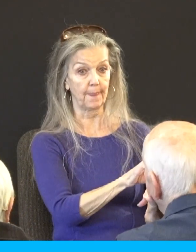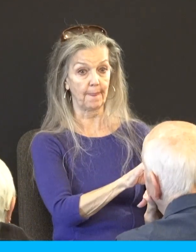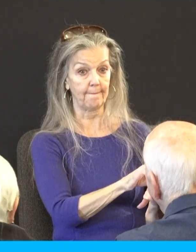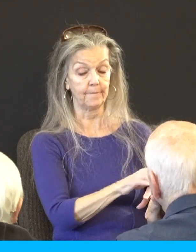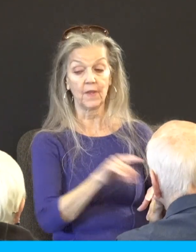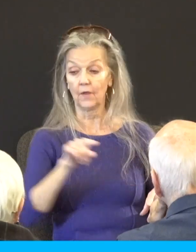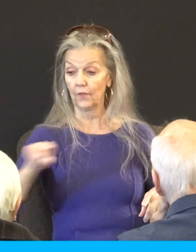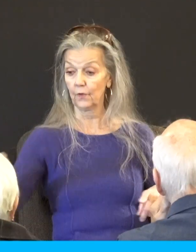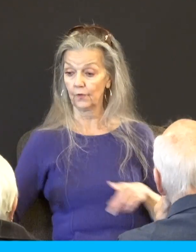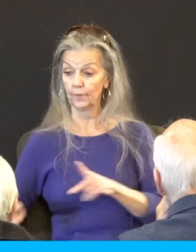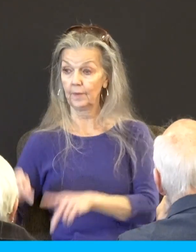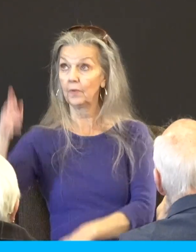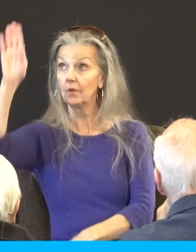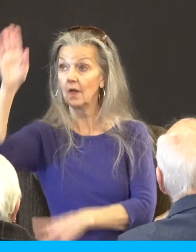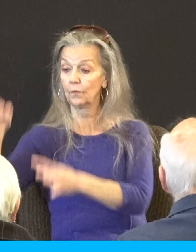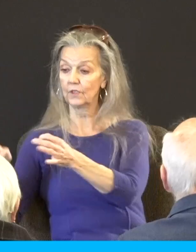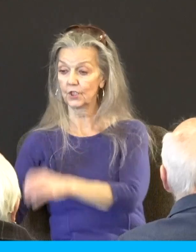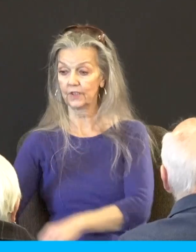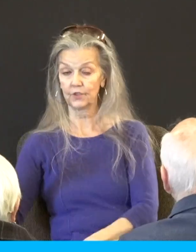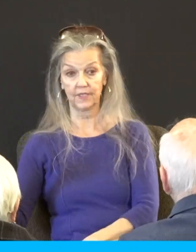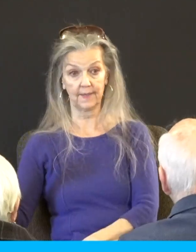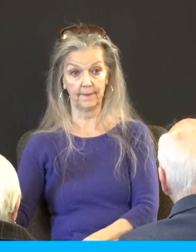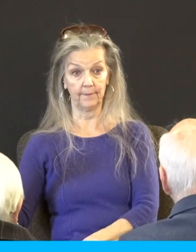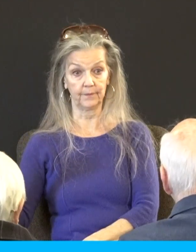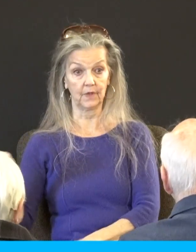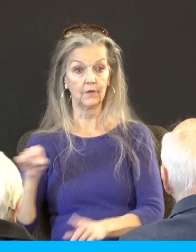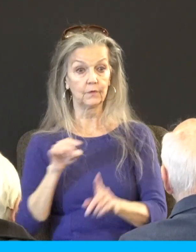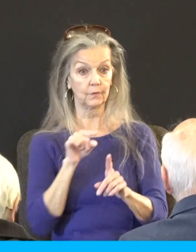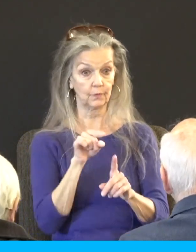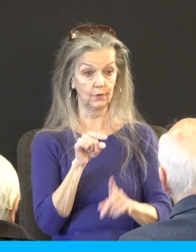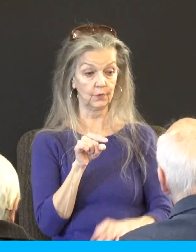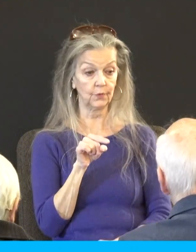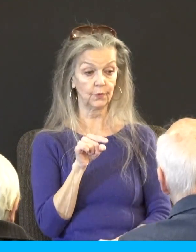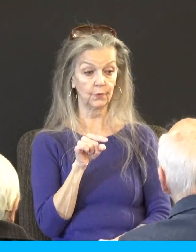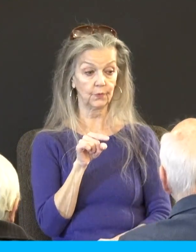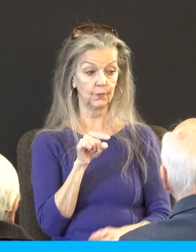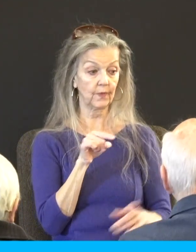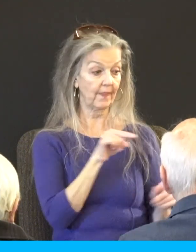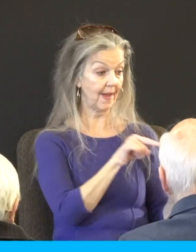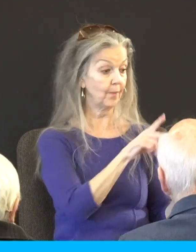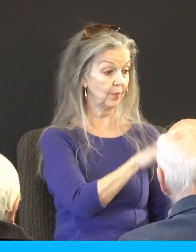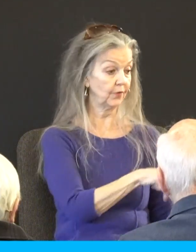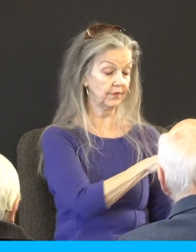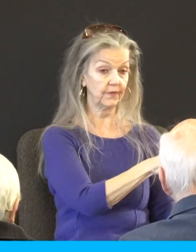judges. Therefore put away from among yourselves that wicked person. Great. Now back to Corinthians.